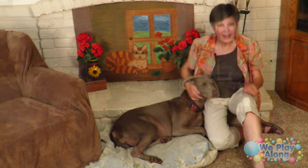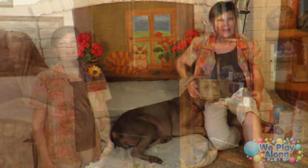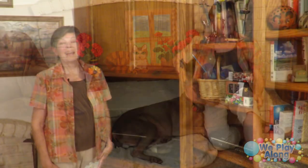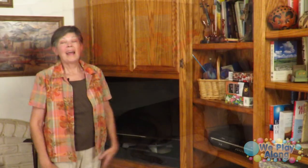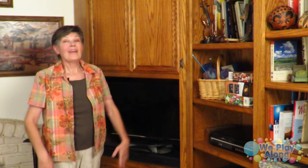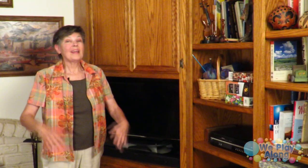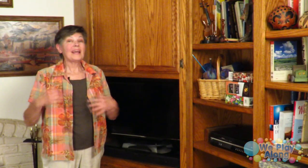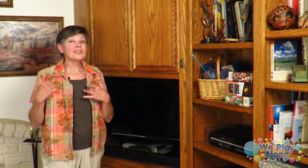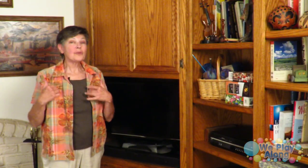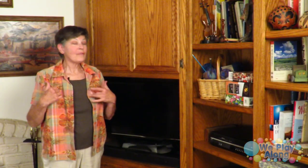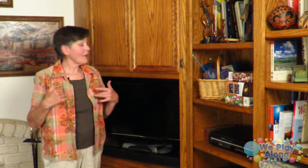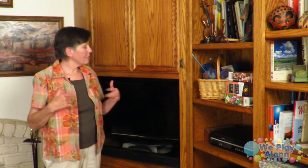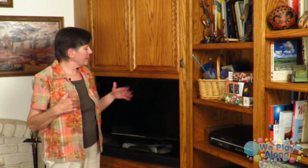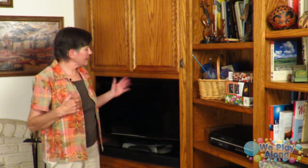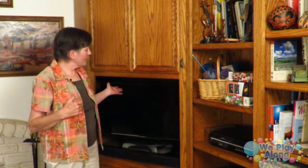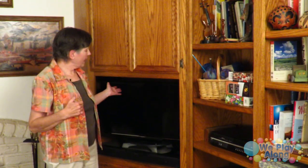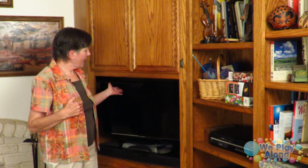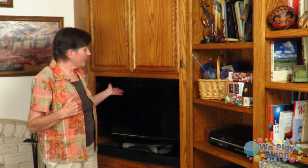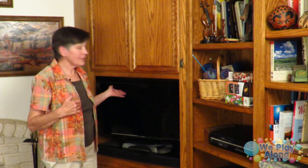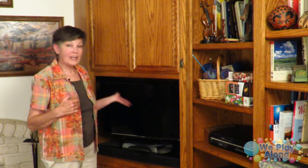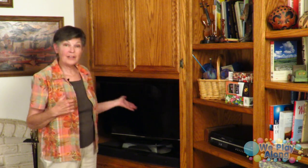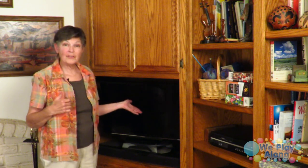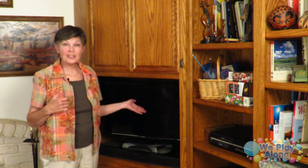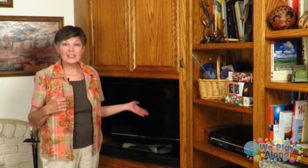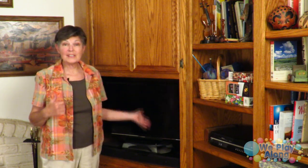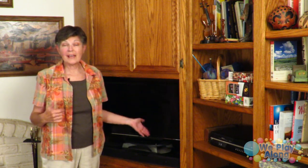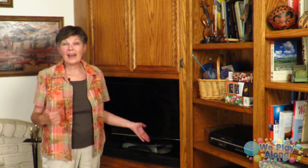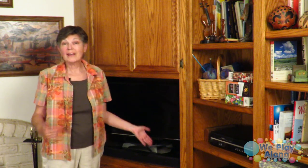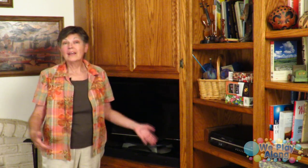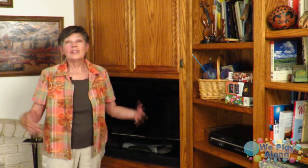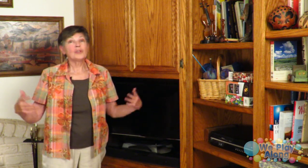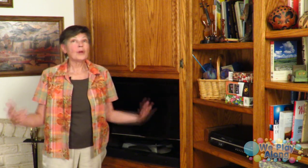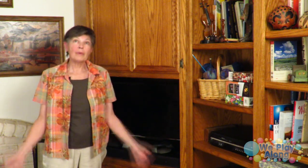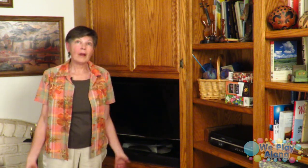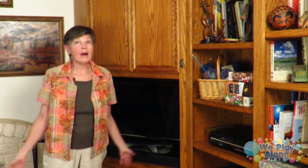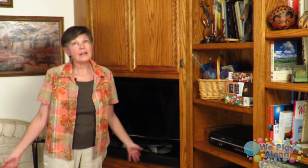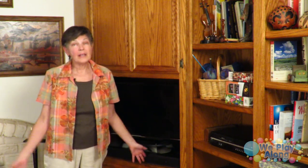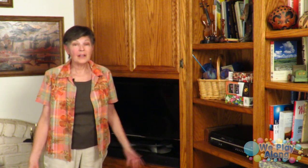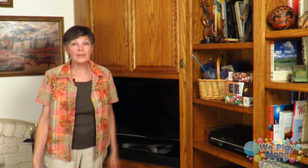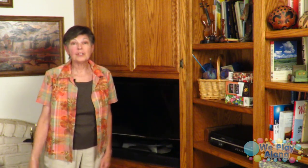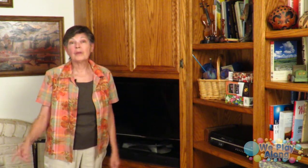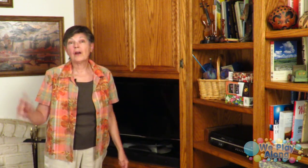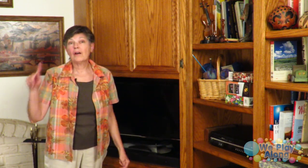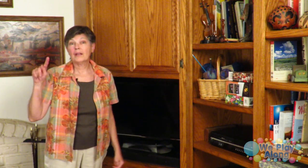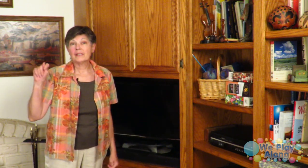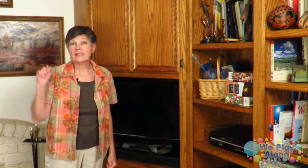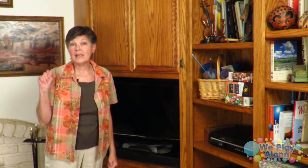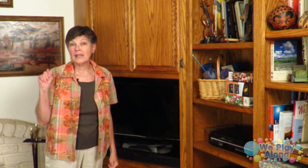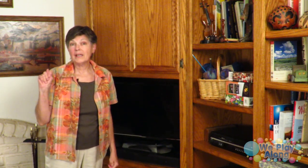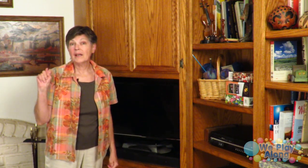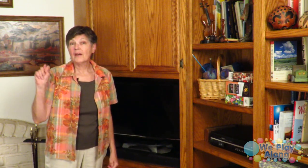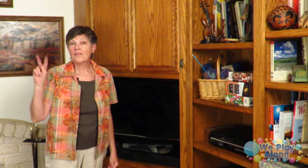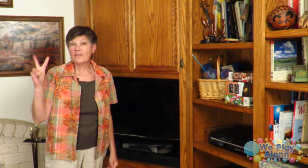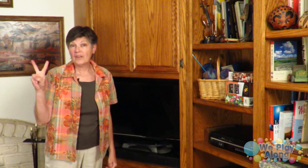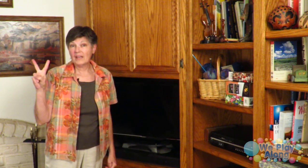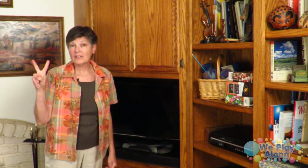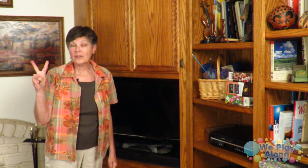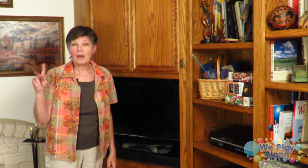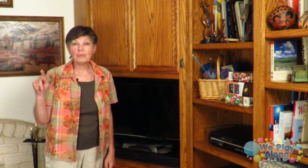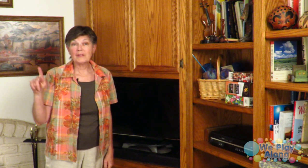and then next to our fireplace we have our television set so what do we call a television we call it a T V so that would be